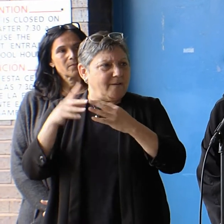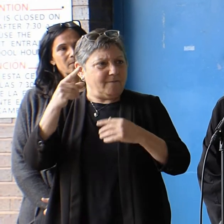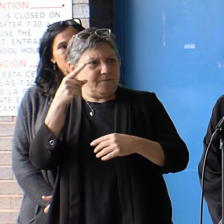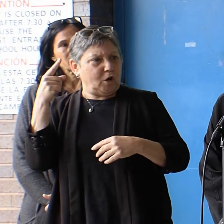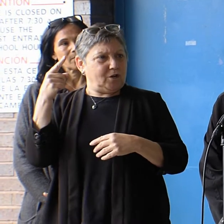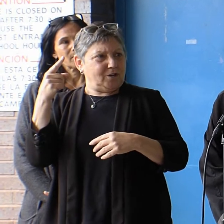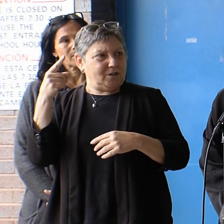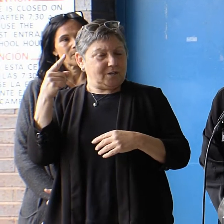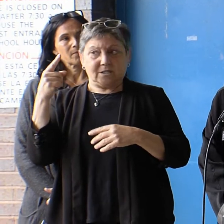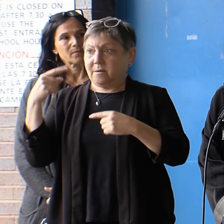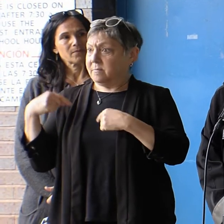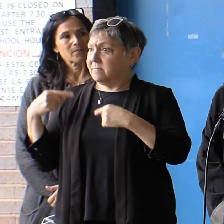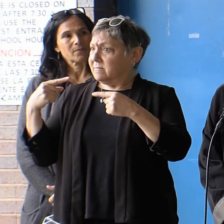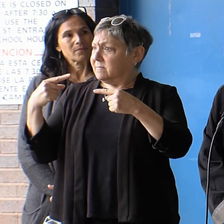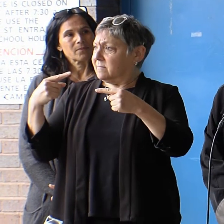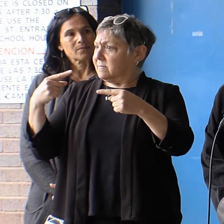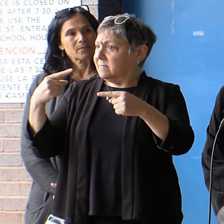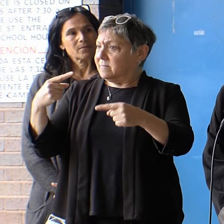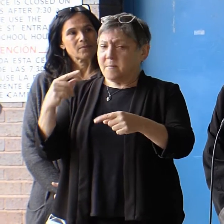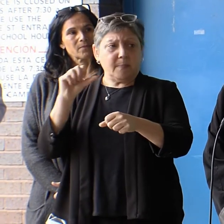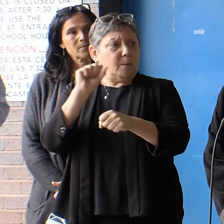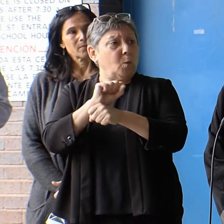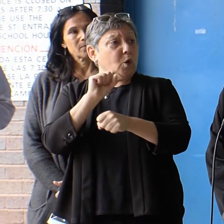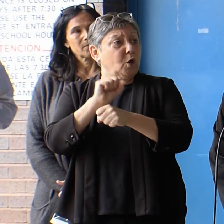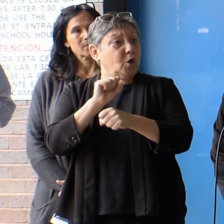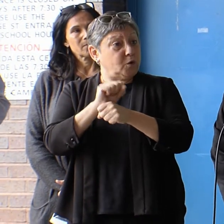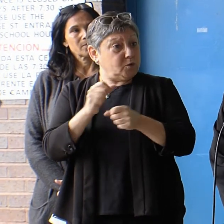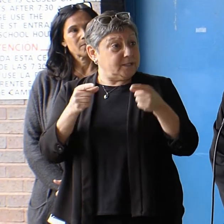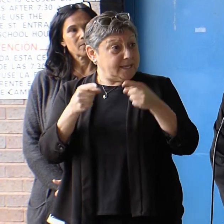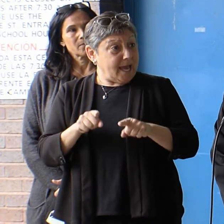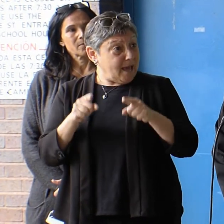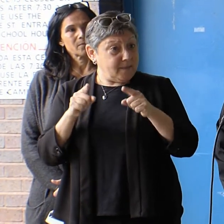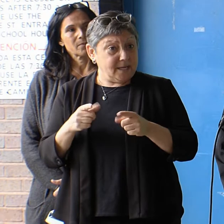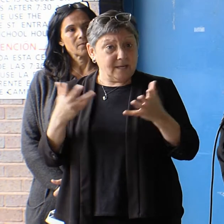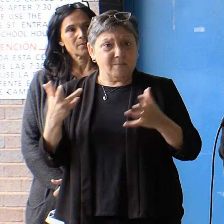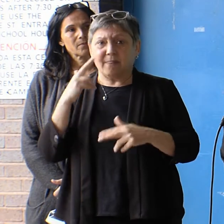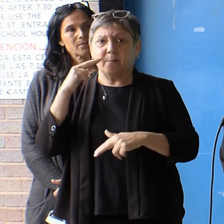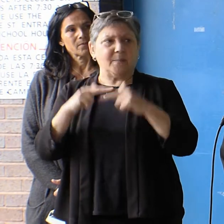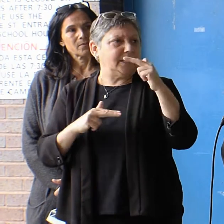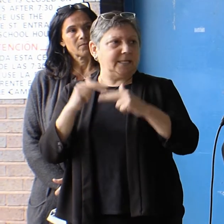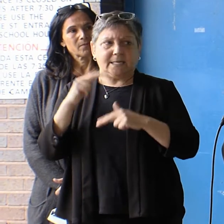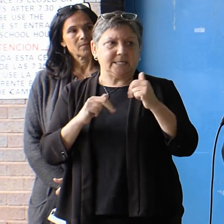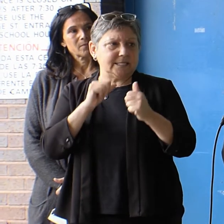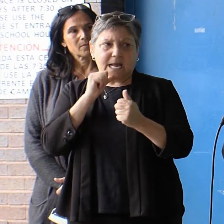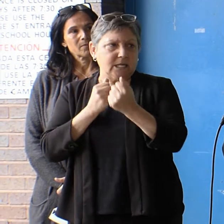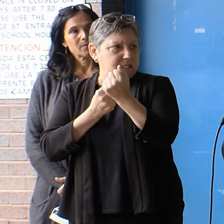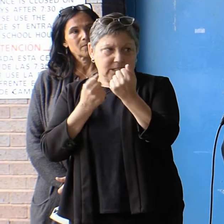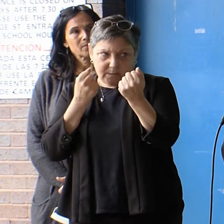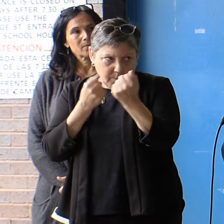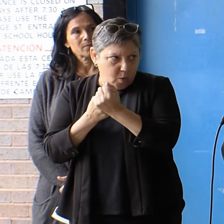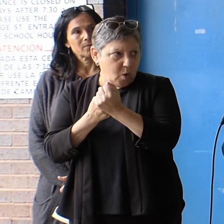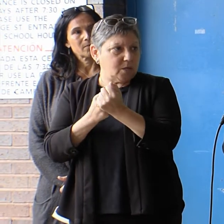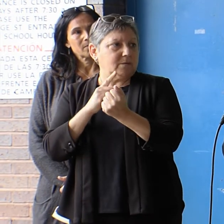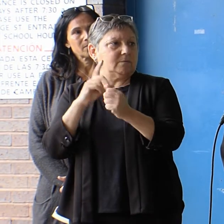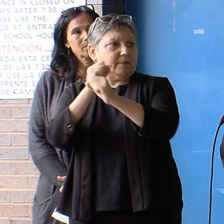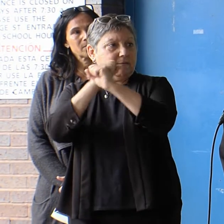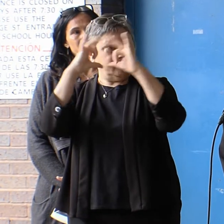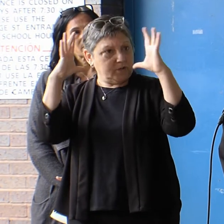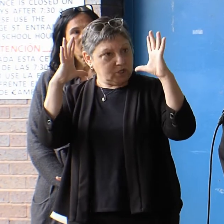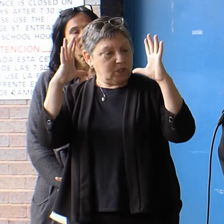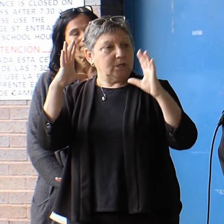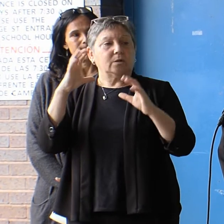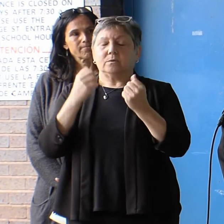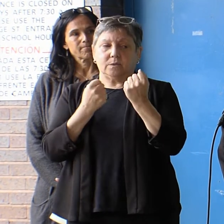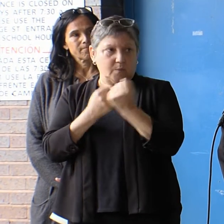so long, that work has gone on here in a building that does not support their vision or the program.